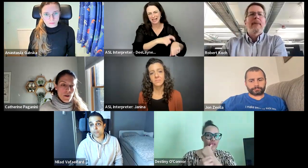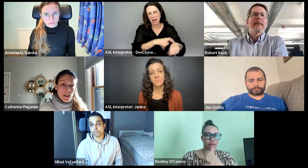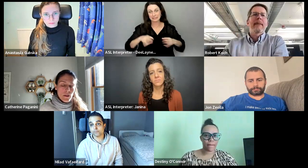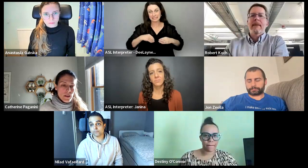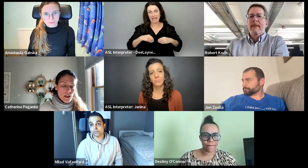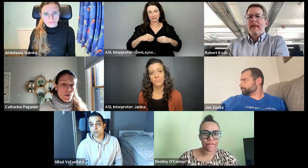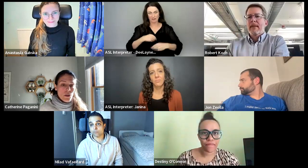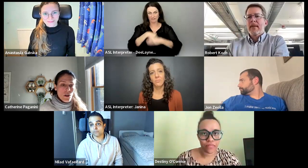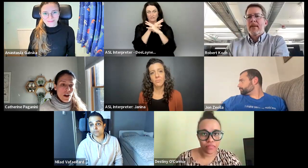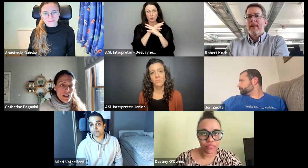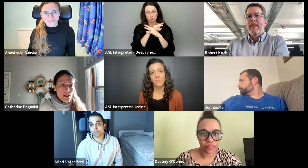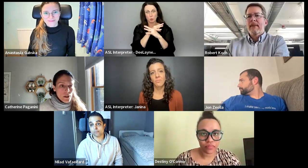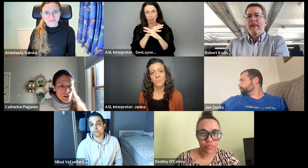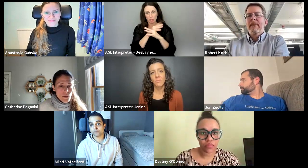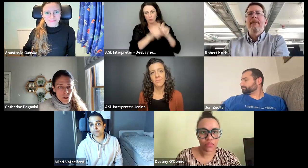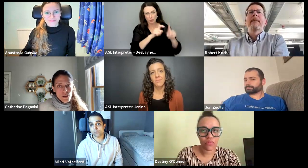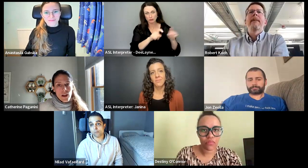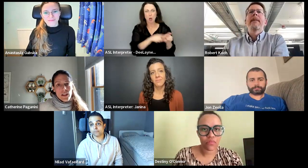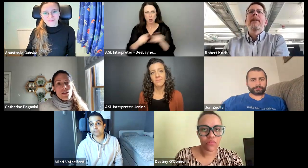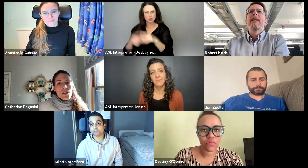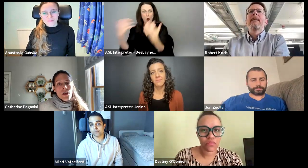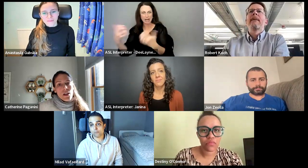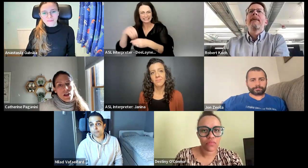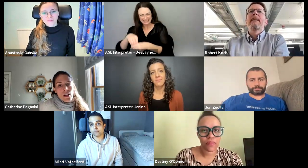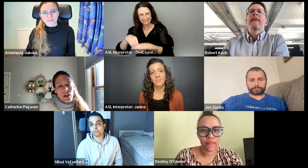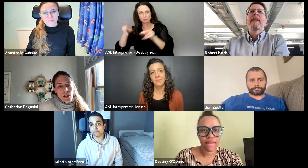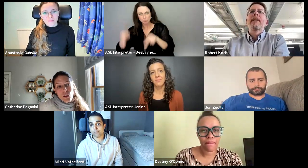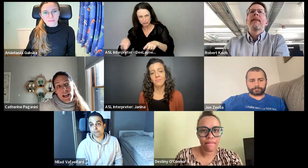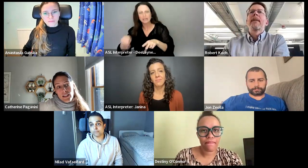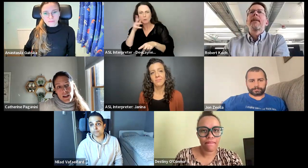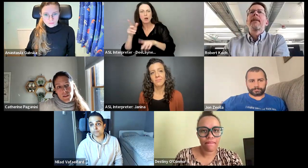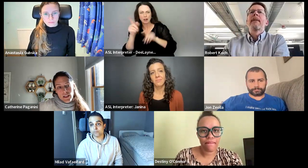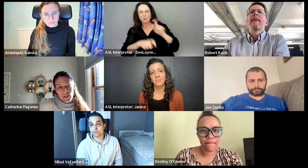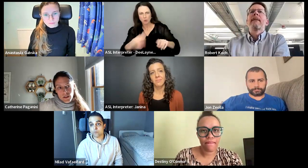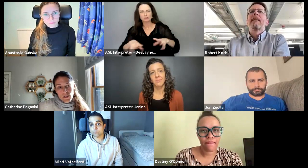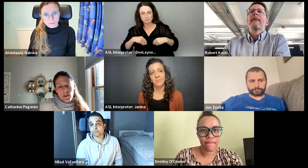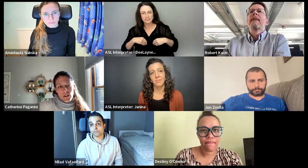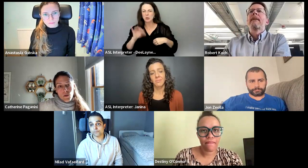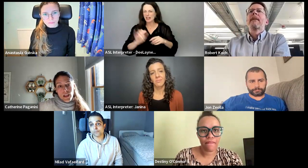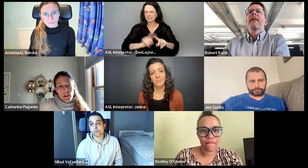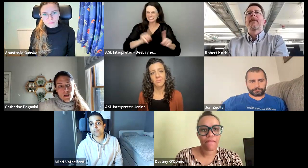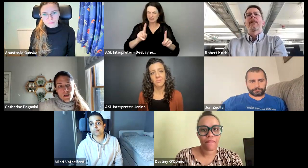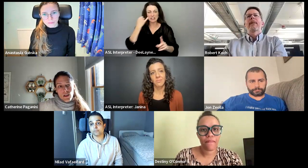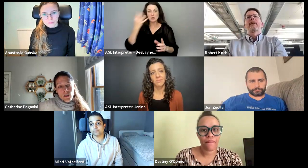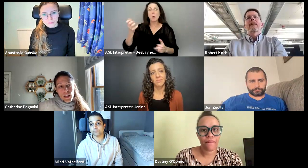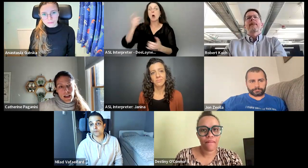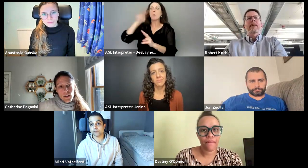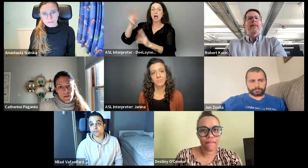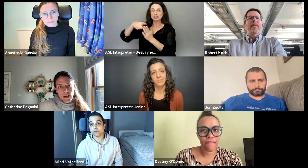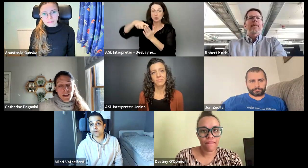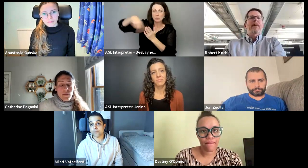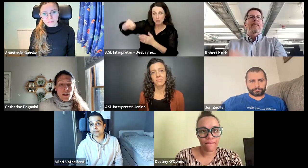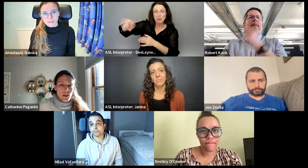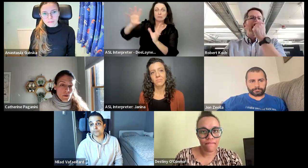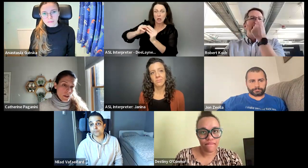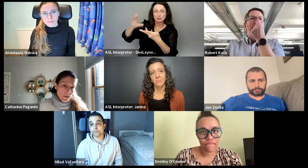questions from the in-person audience, but also virtual audience. Uh, so that's kind of like the difference that you're there live